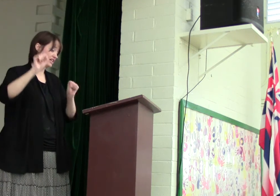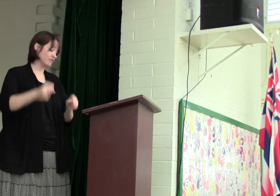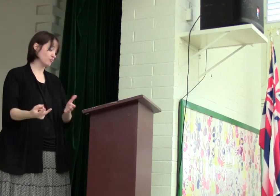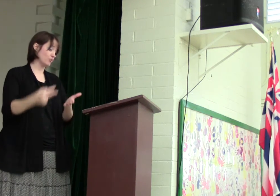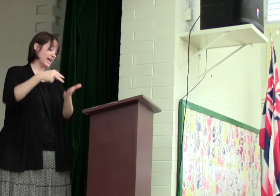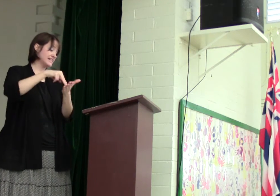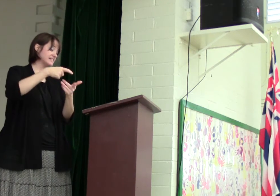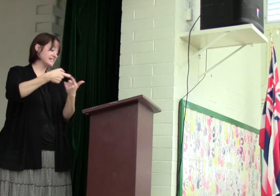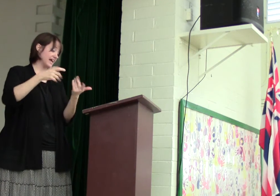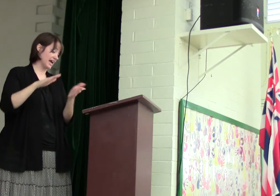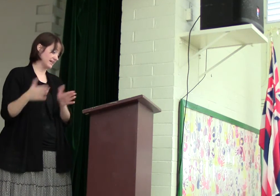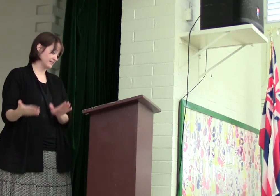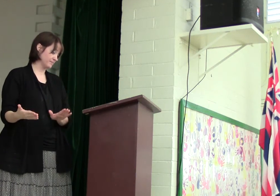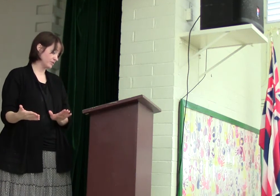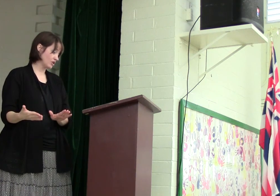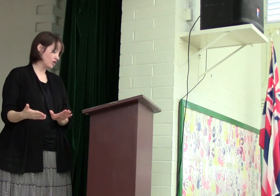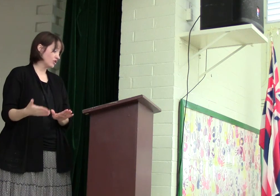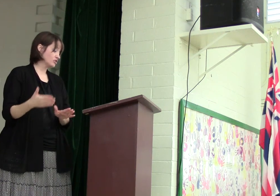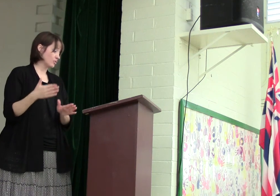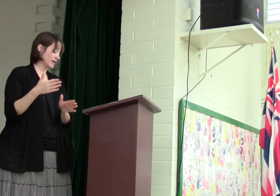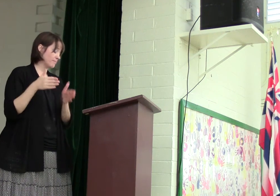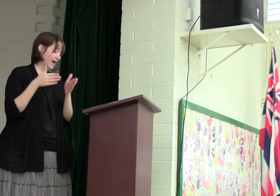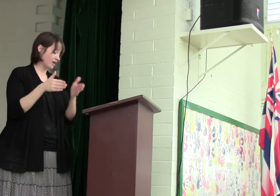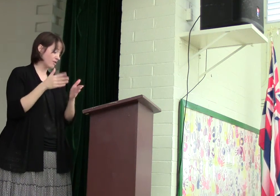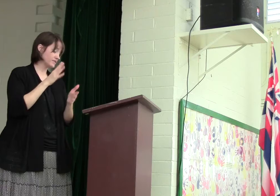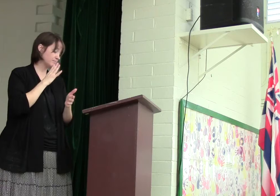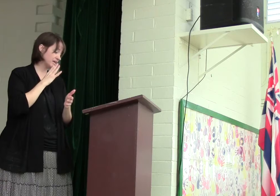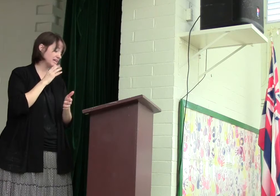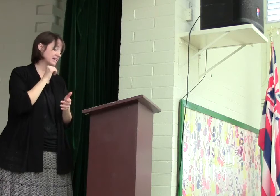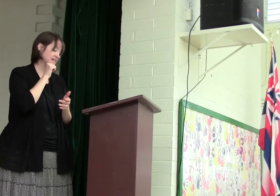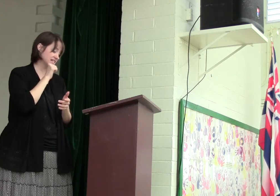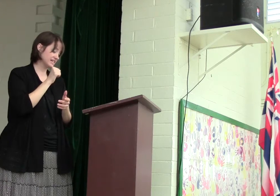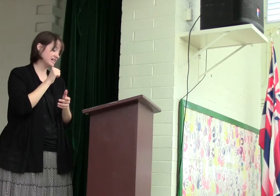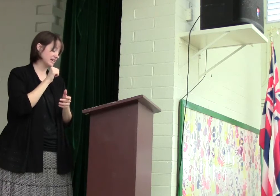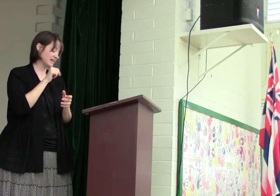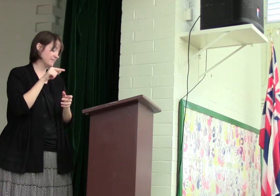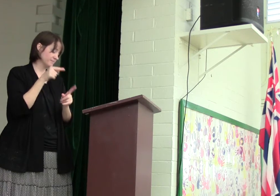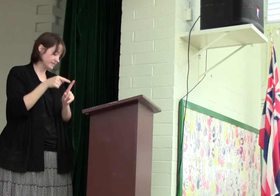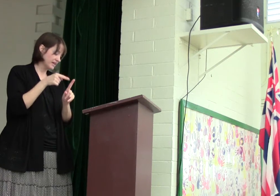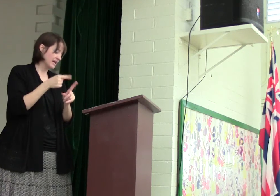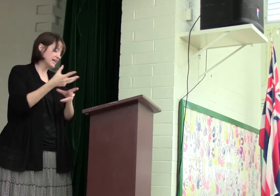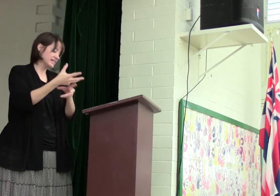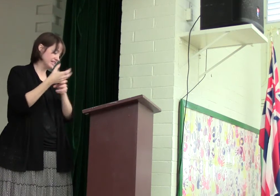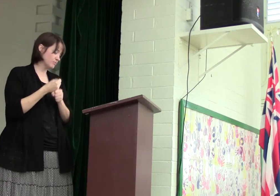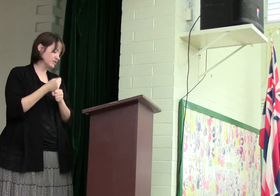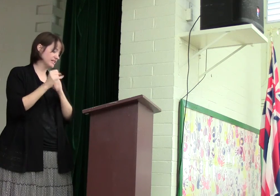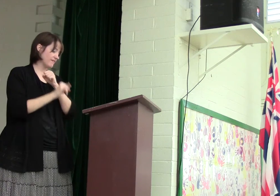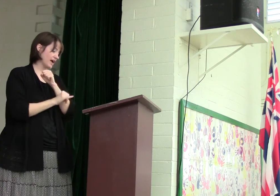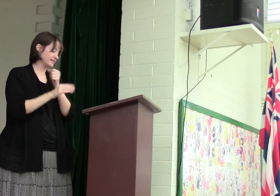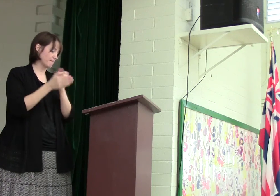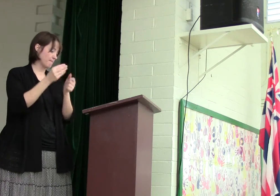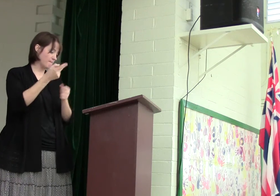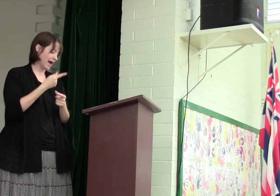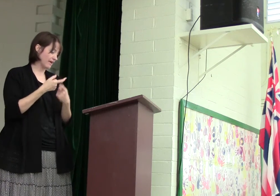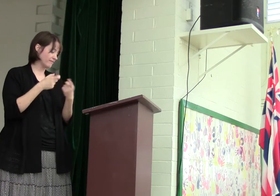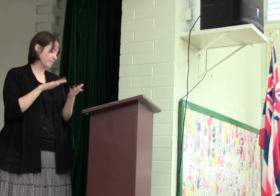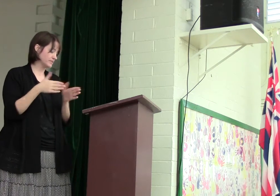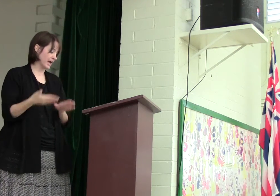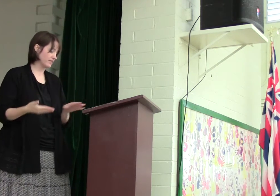even raise the dead. So in a manner of speaking, he did receive Isaac back from death.